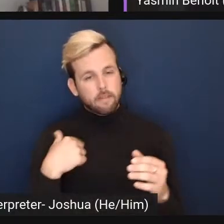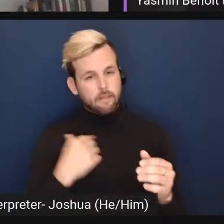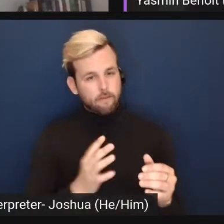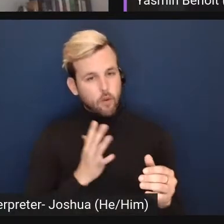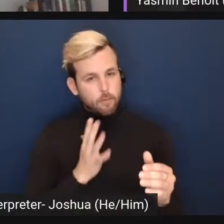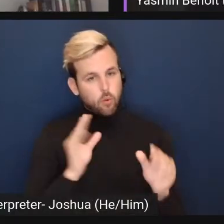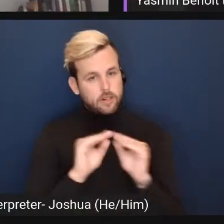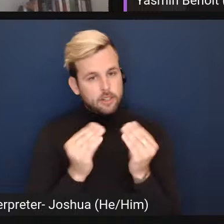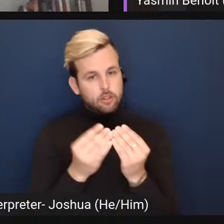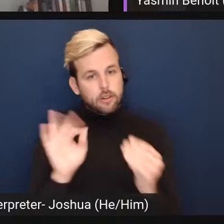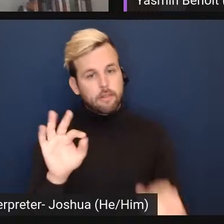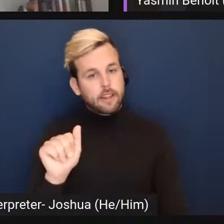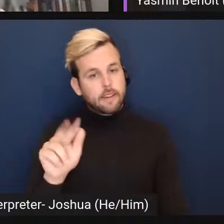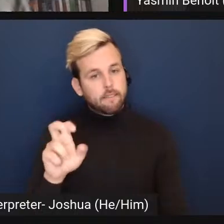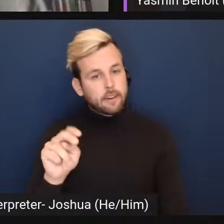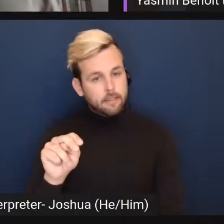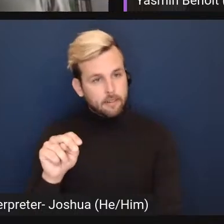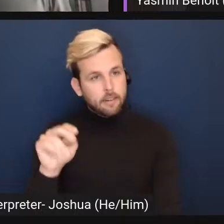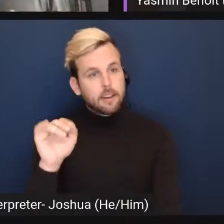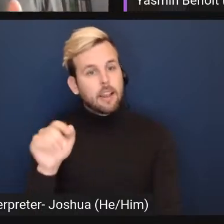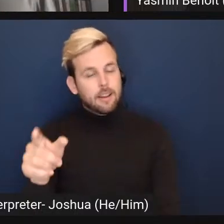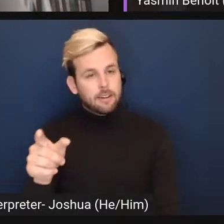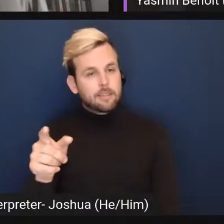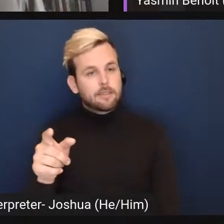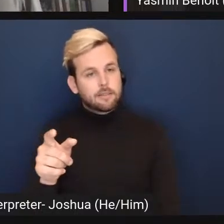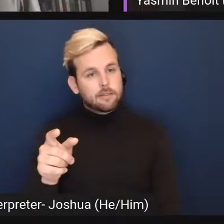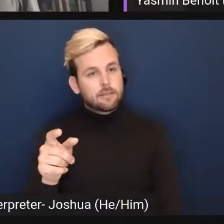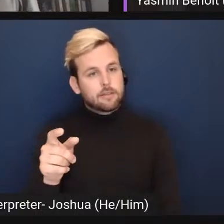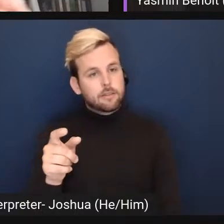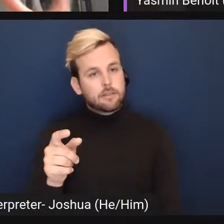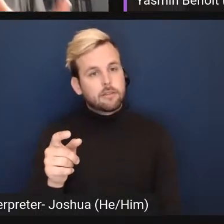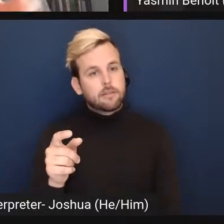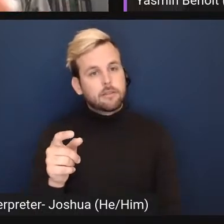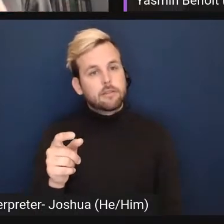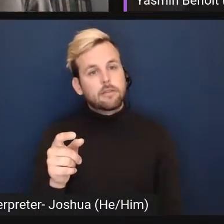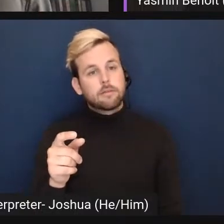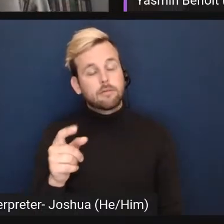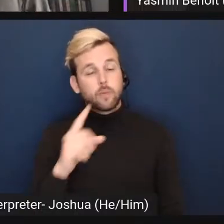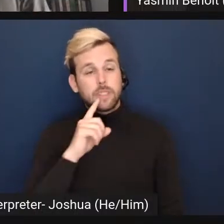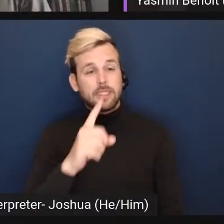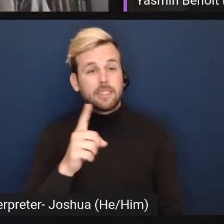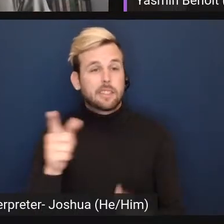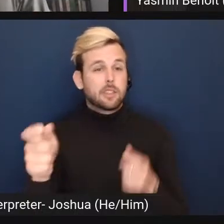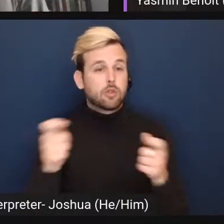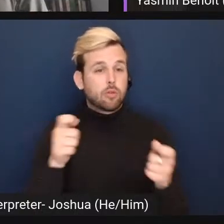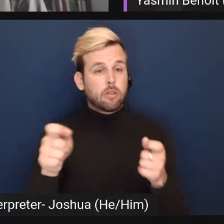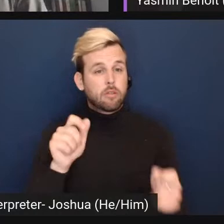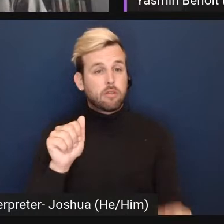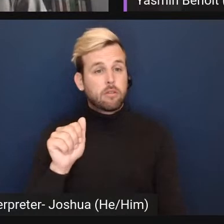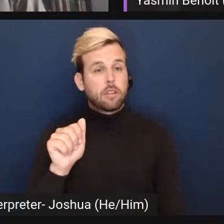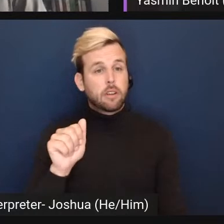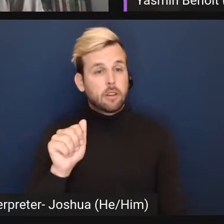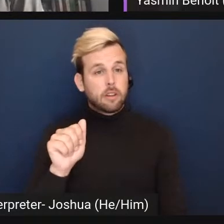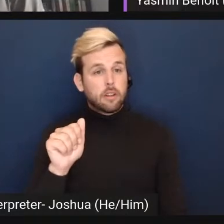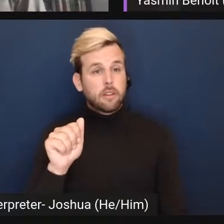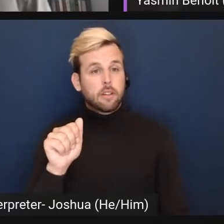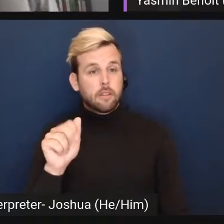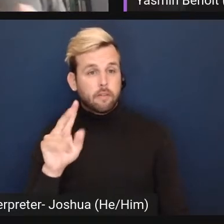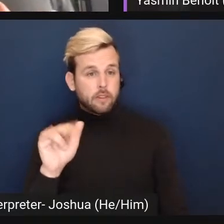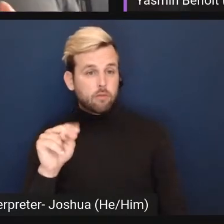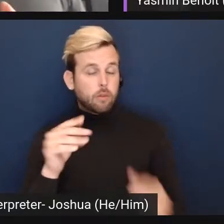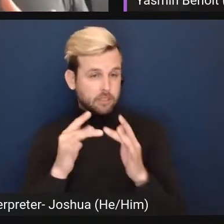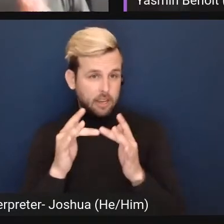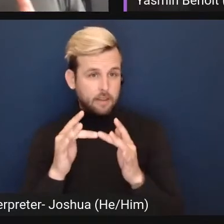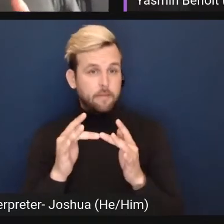of AVEN, which kind of, uh, technically controls the AVEN website,